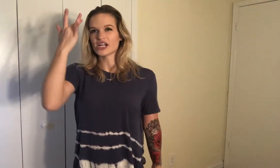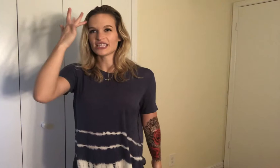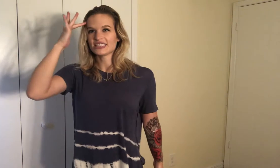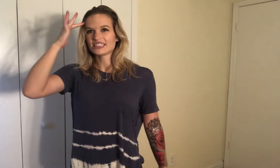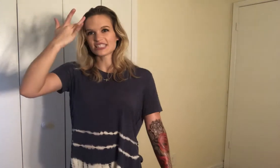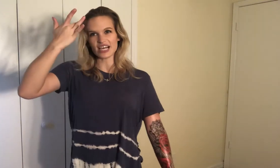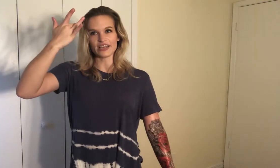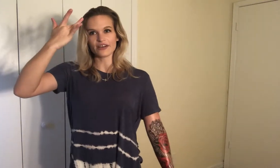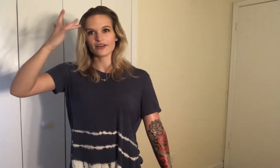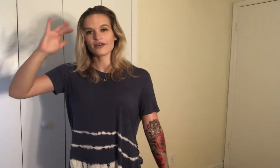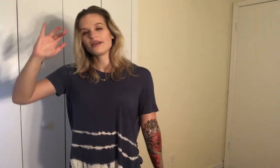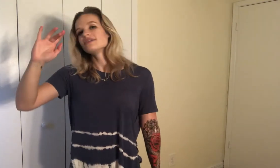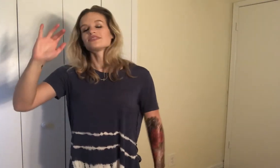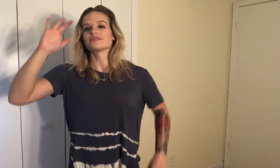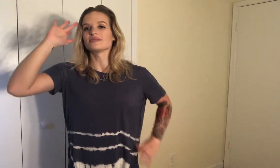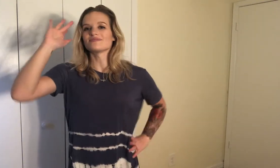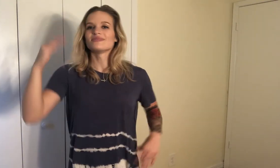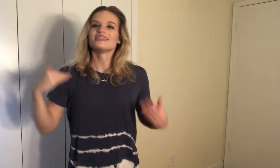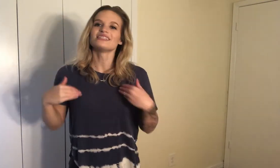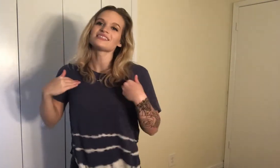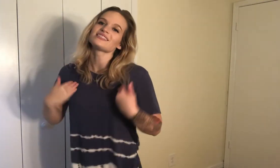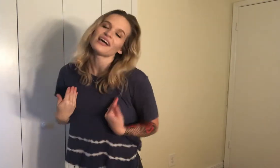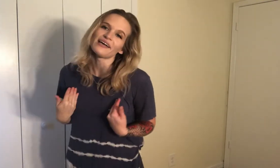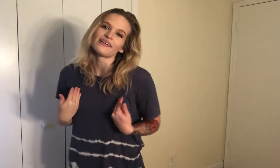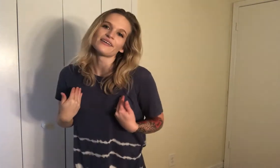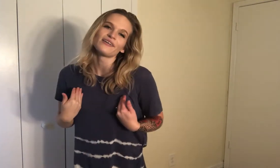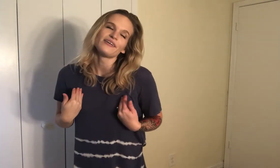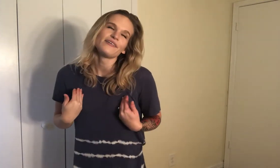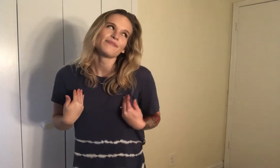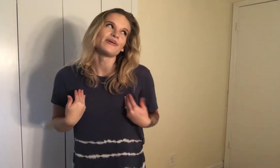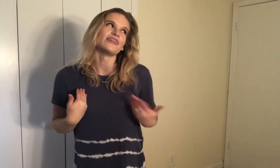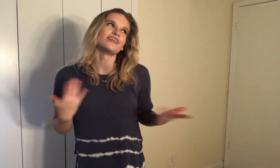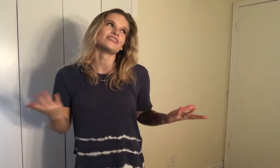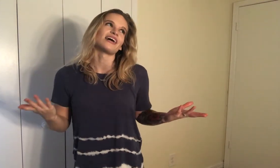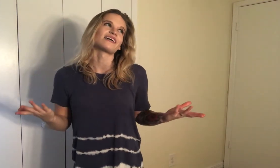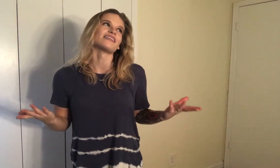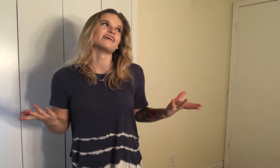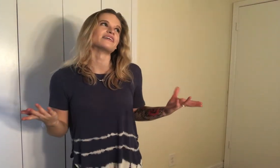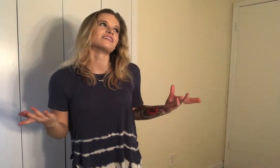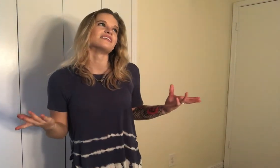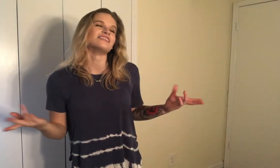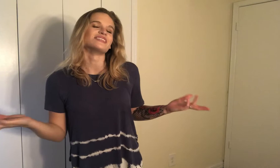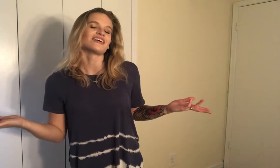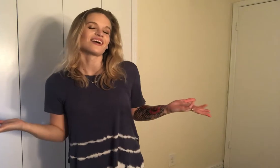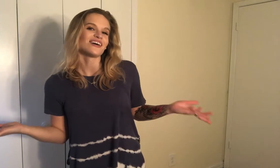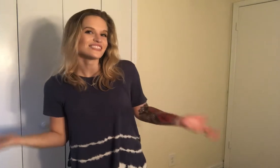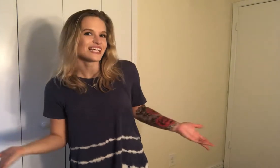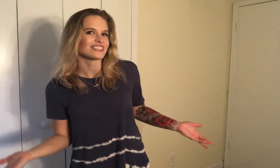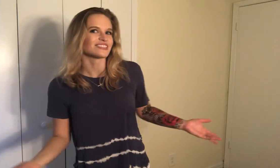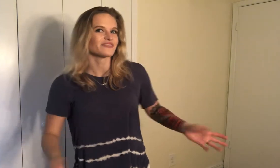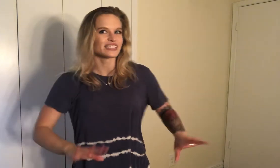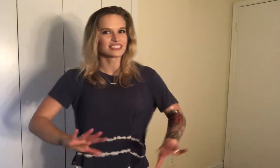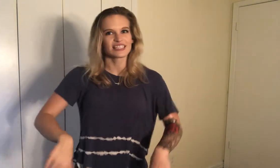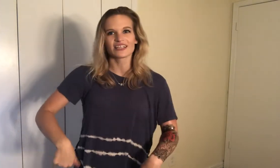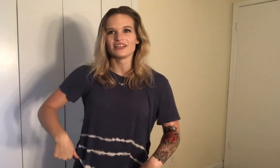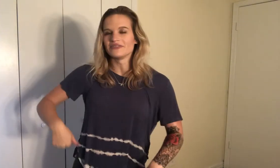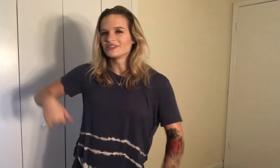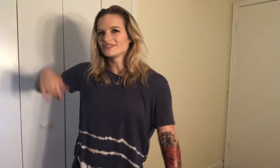tired so this is tired but they're talking like in context like sick of your